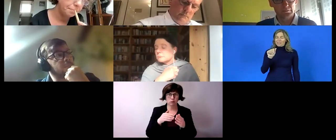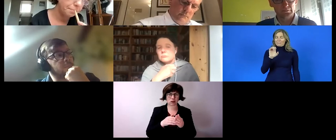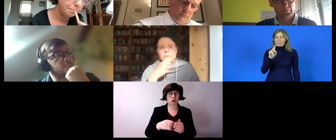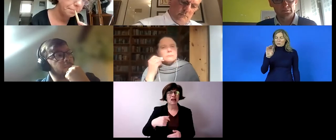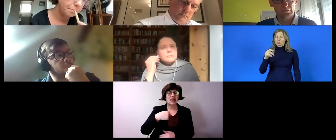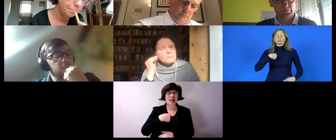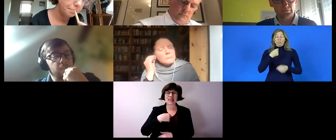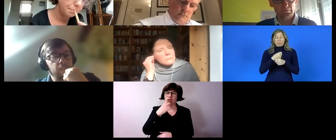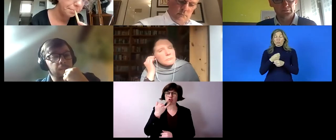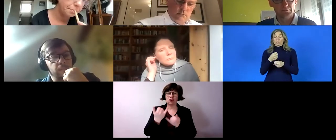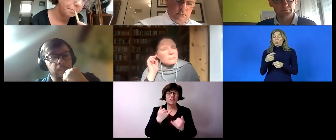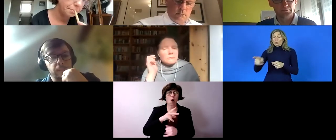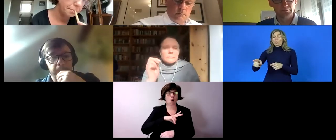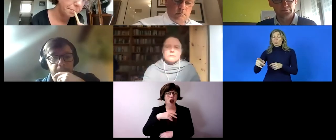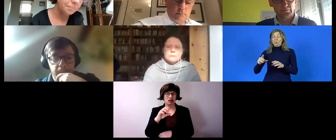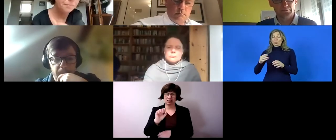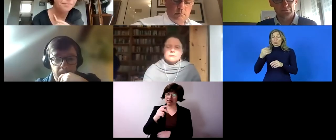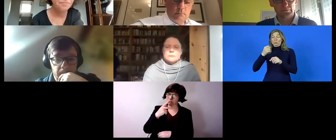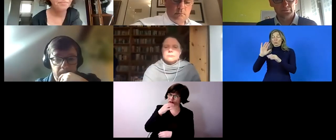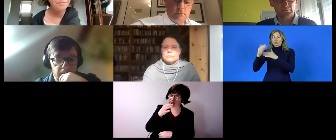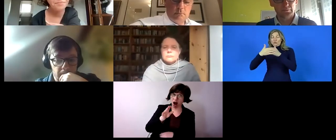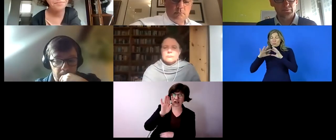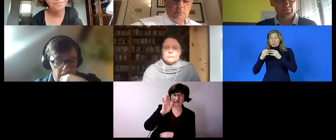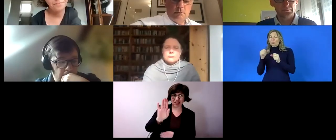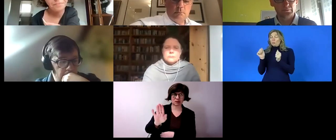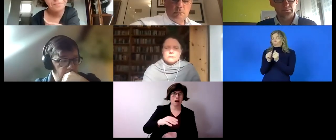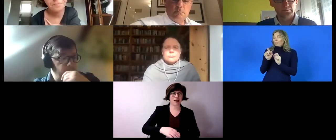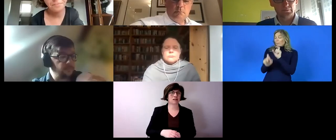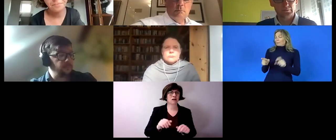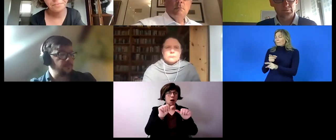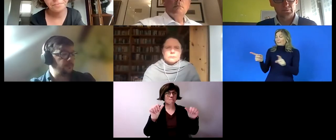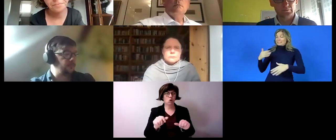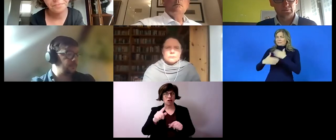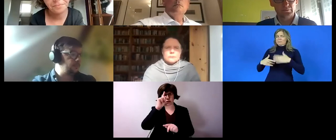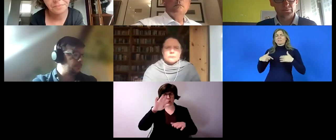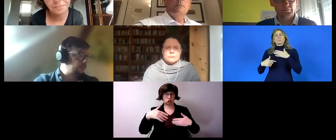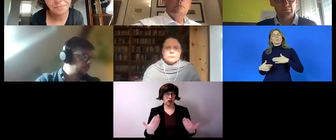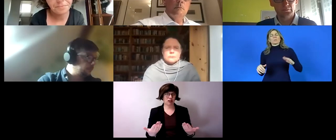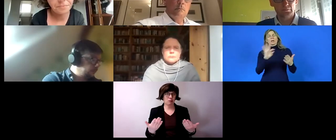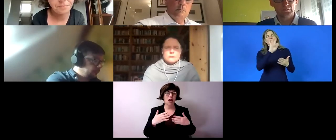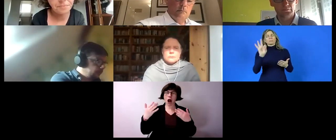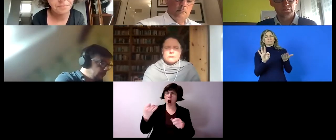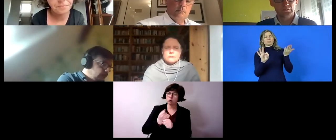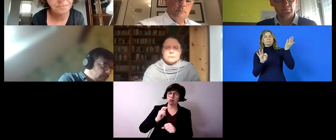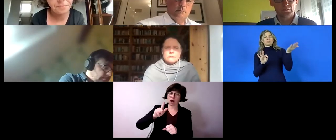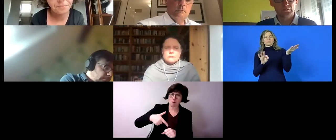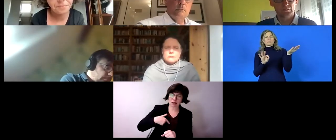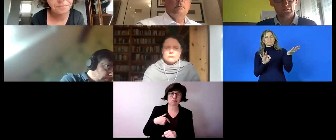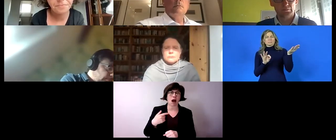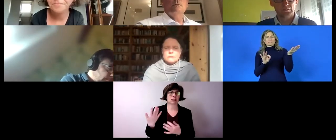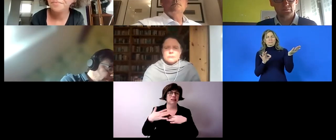with people with disabilities and i would like to ask miss langensiepen um